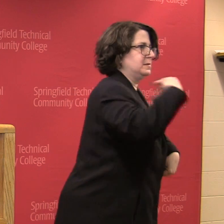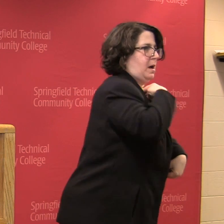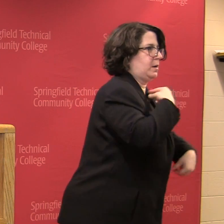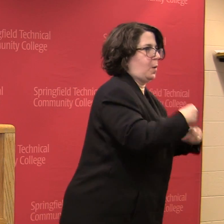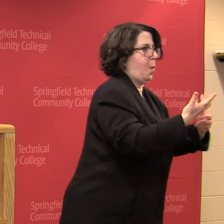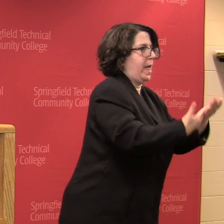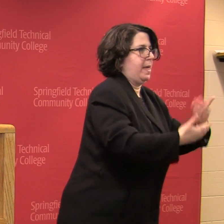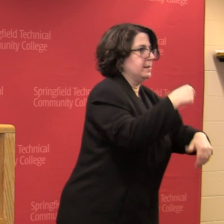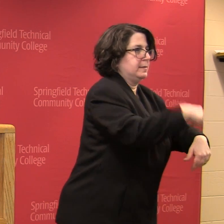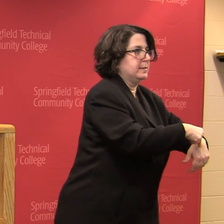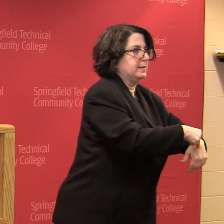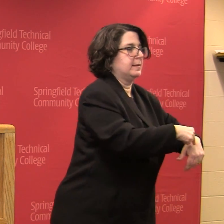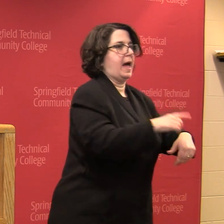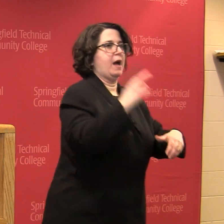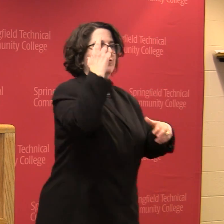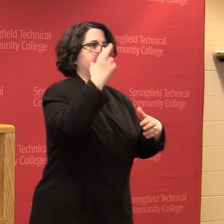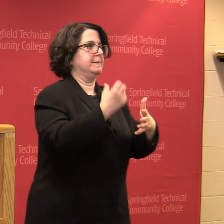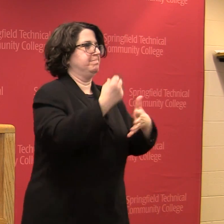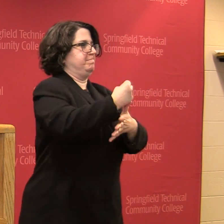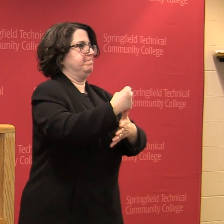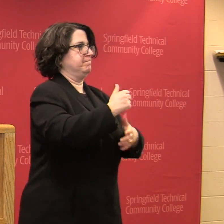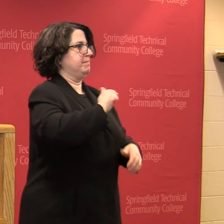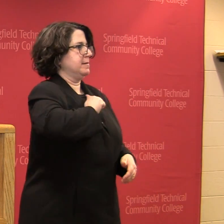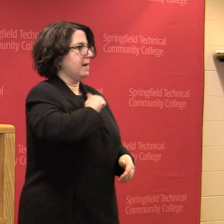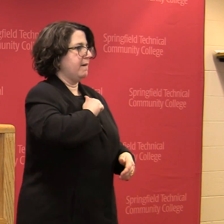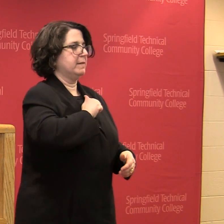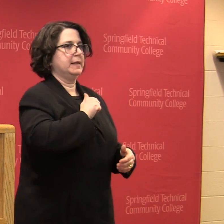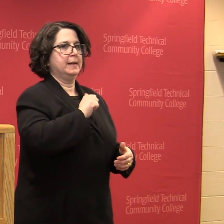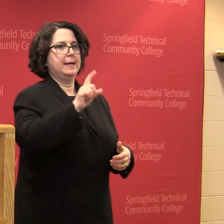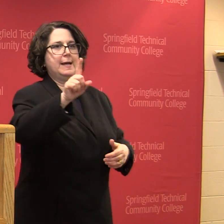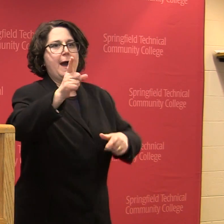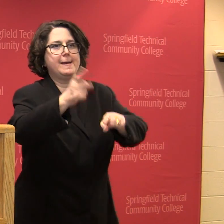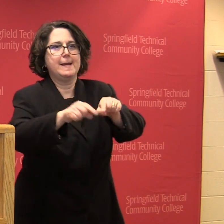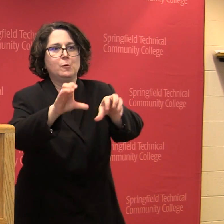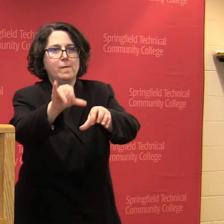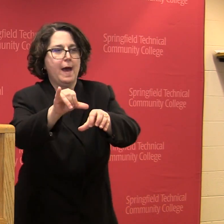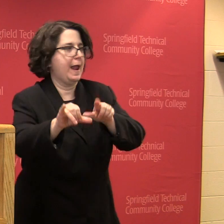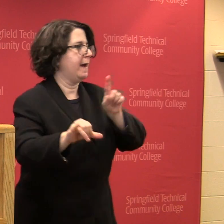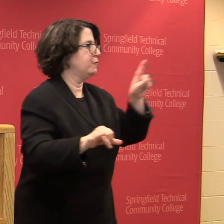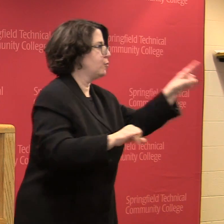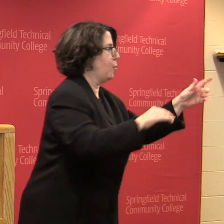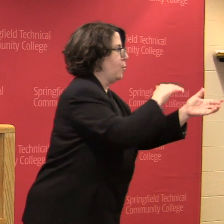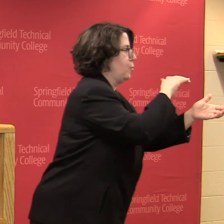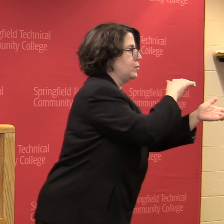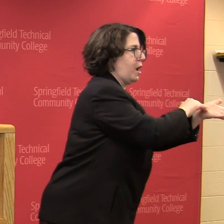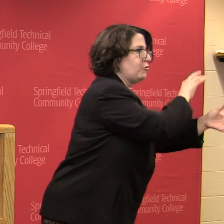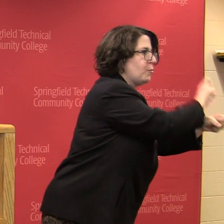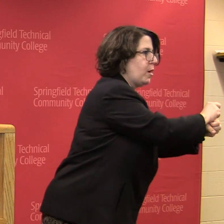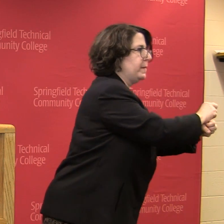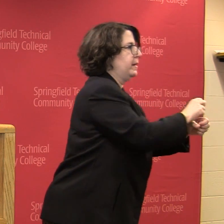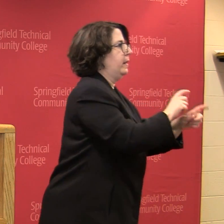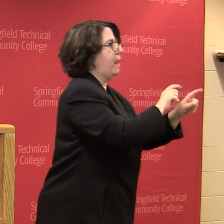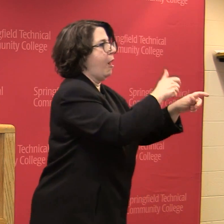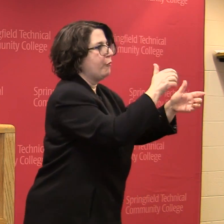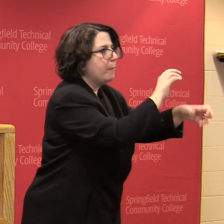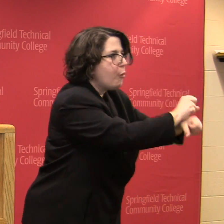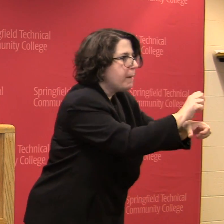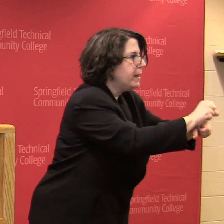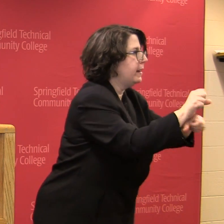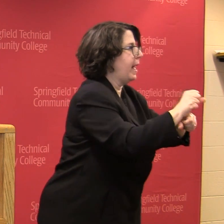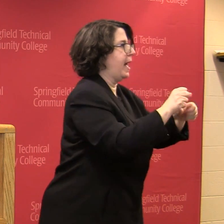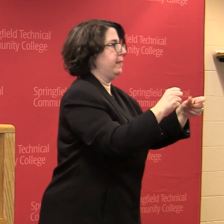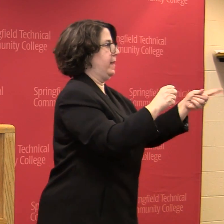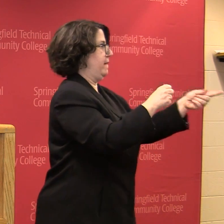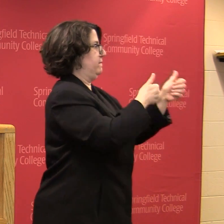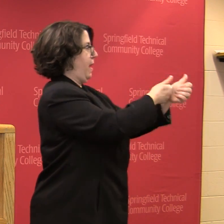I had to take care of me by going to appointments and doing what I'm told, which was not easy and a learning experience.